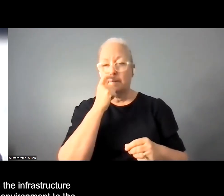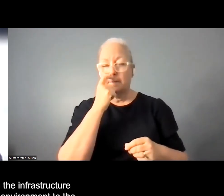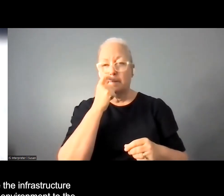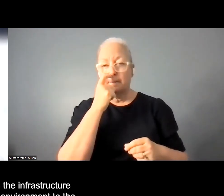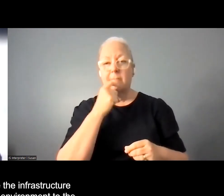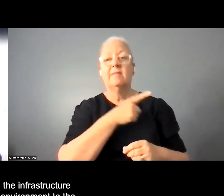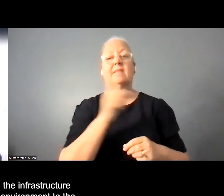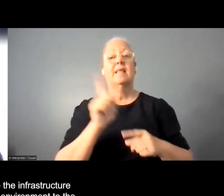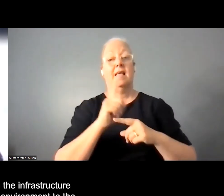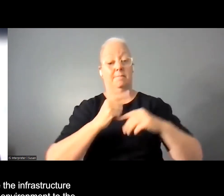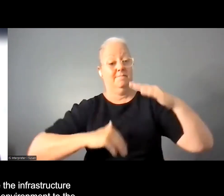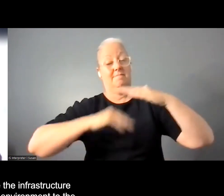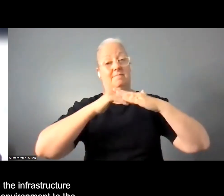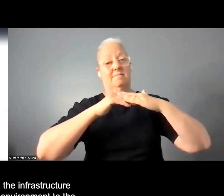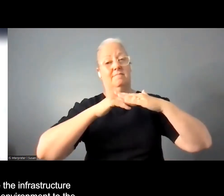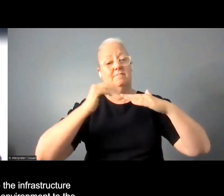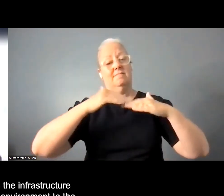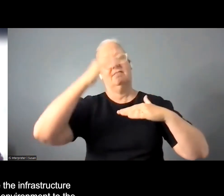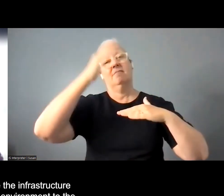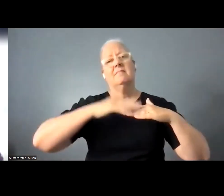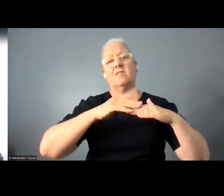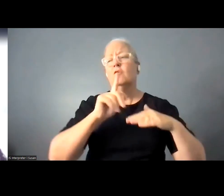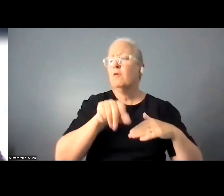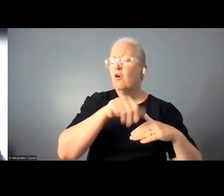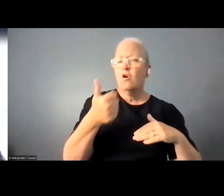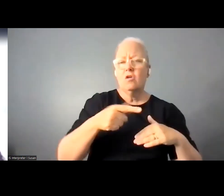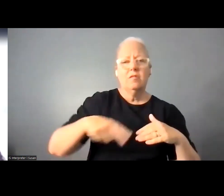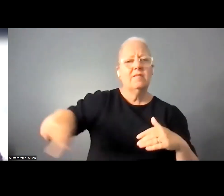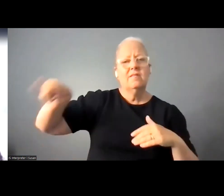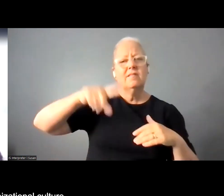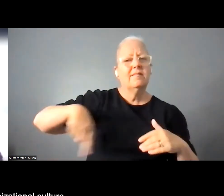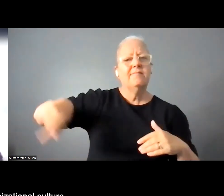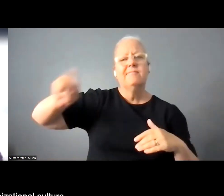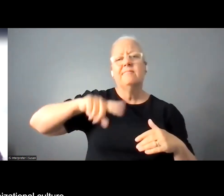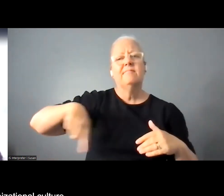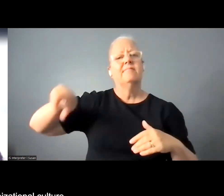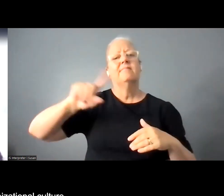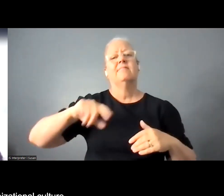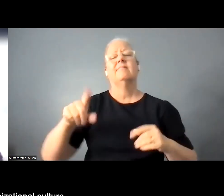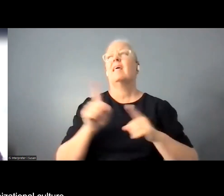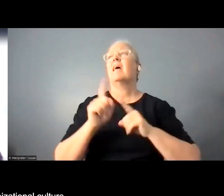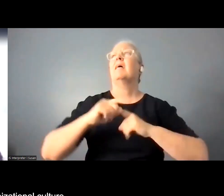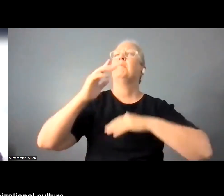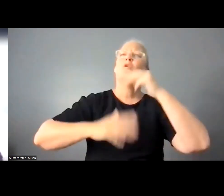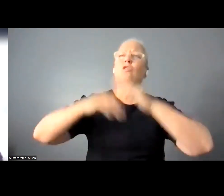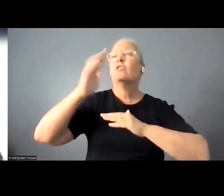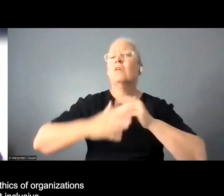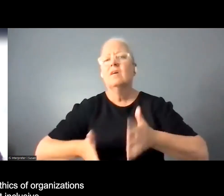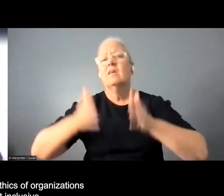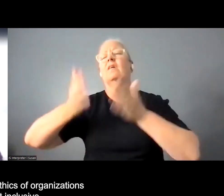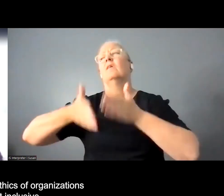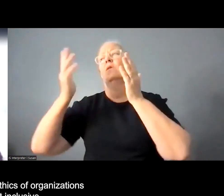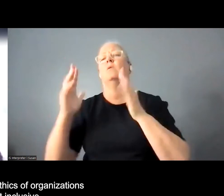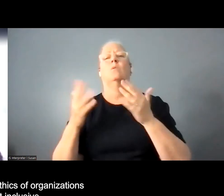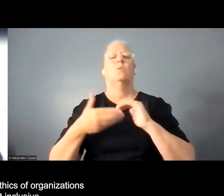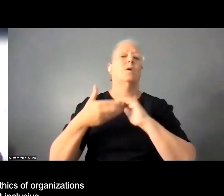from the built environment to the um almost organizational culture right